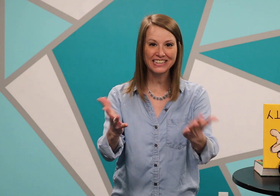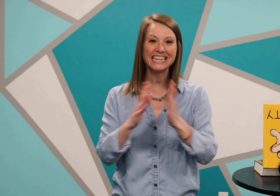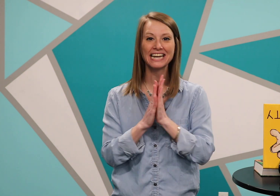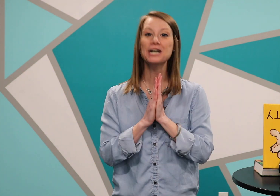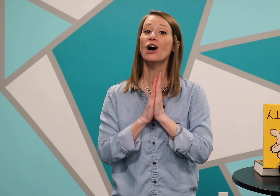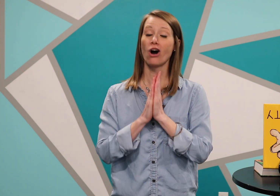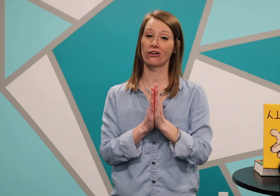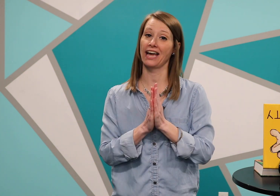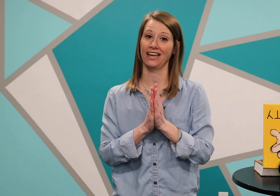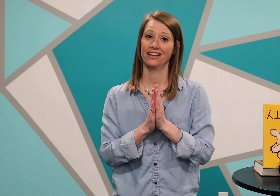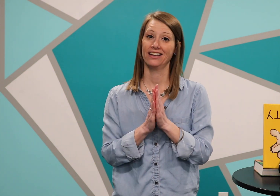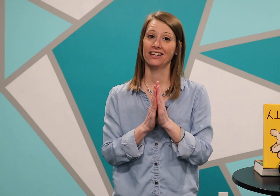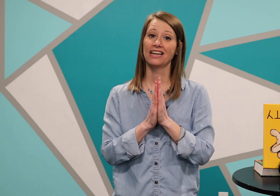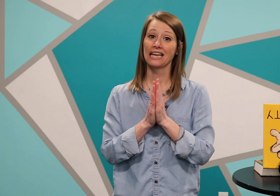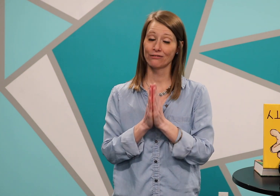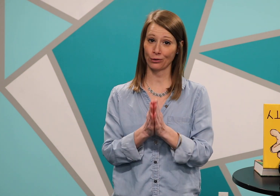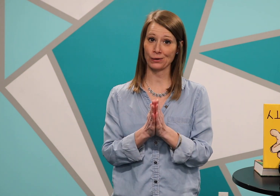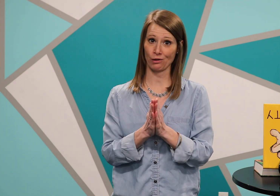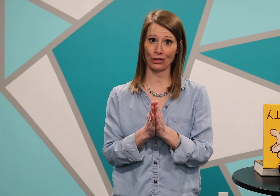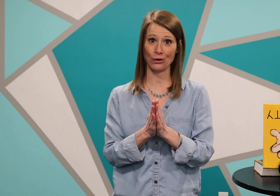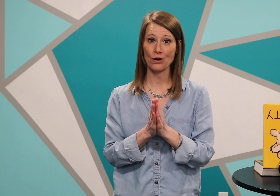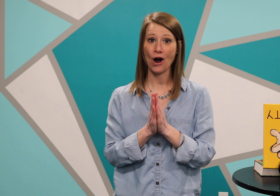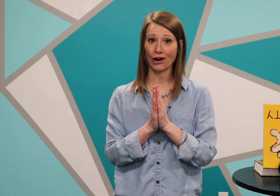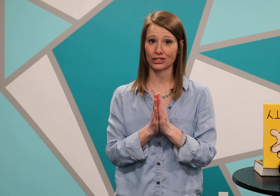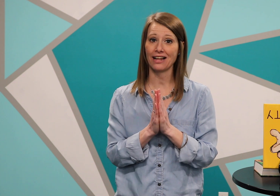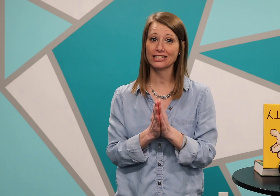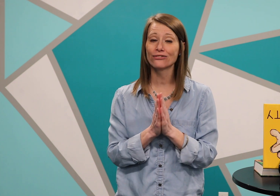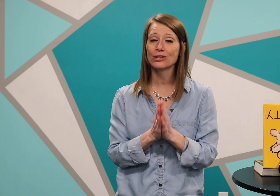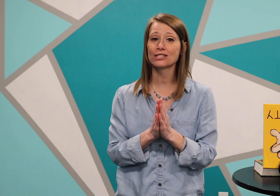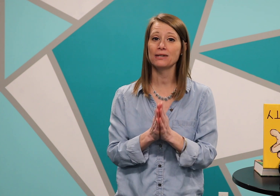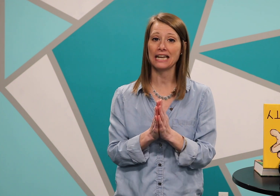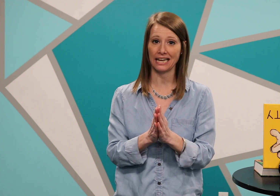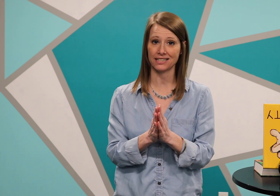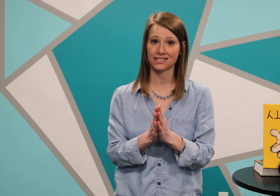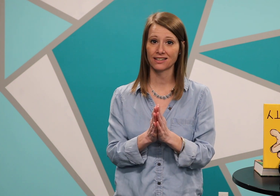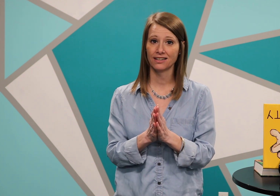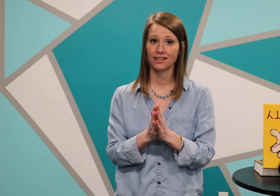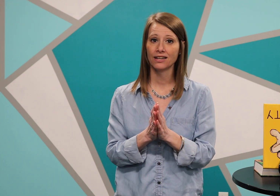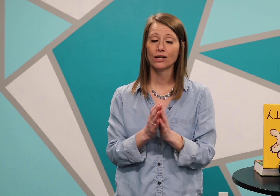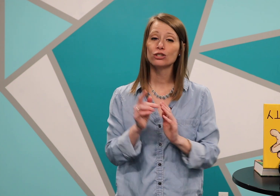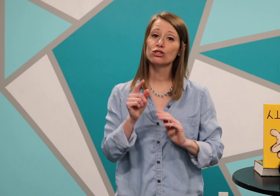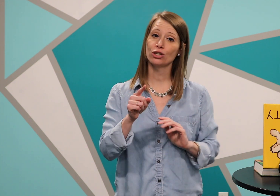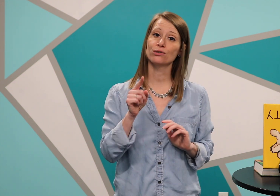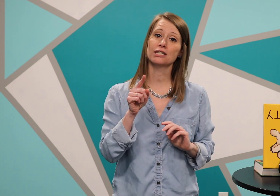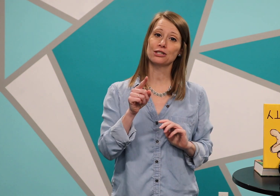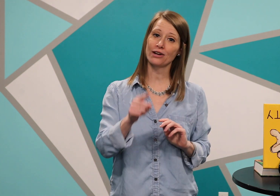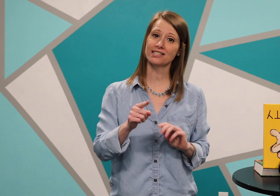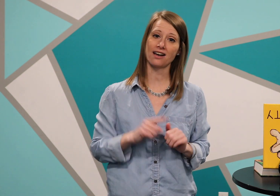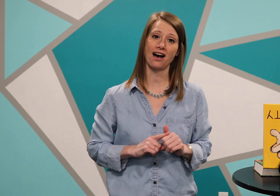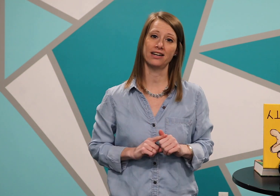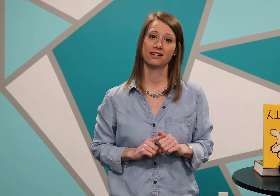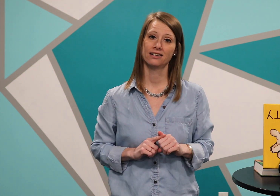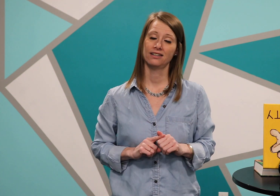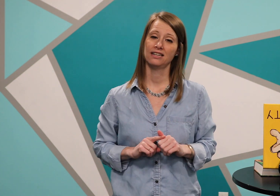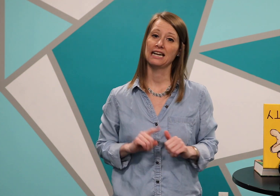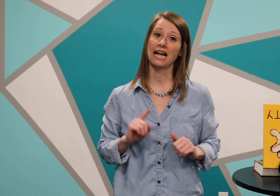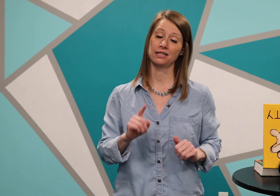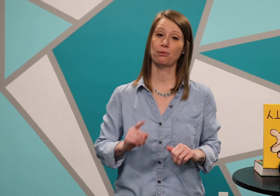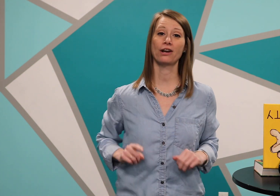it okay for real though our challenge for this week is choose to trust God and to put